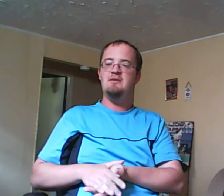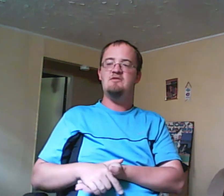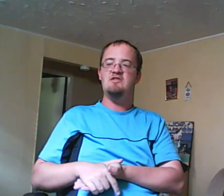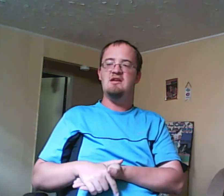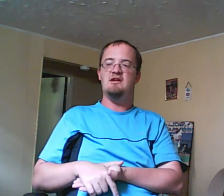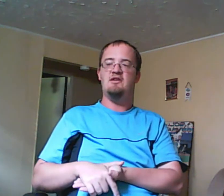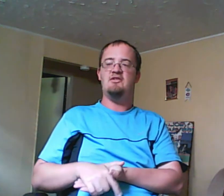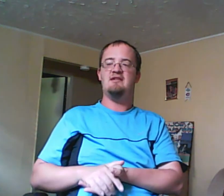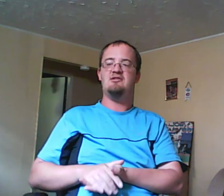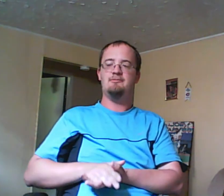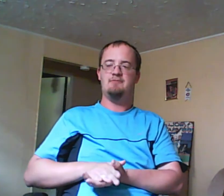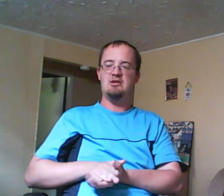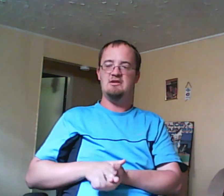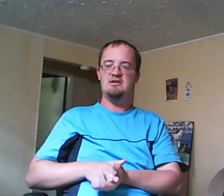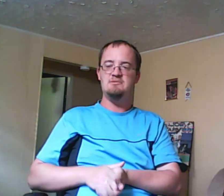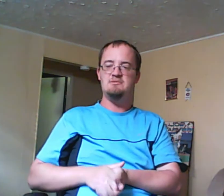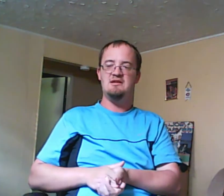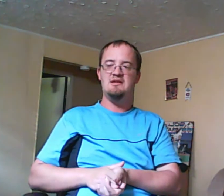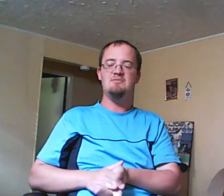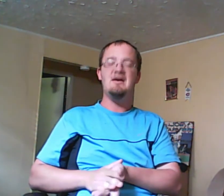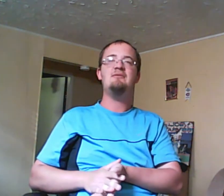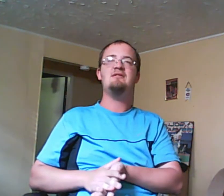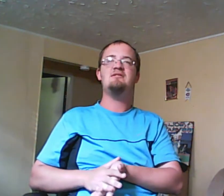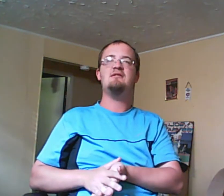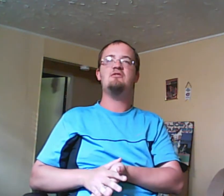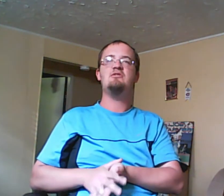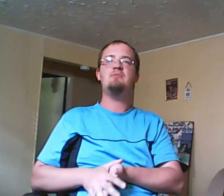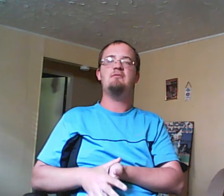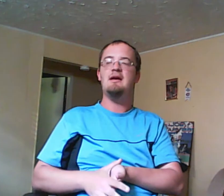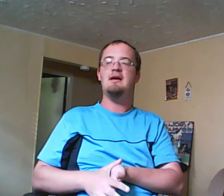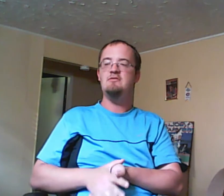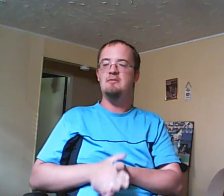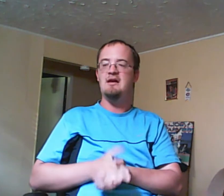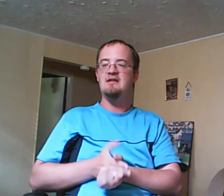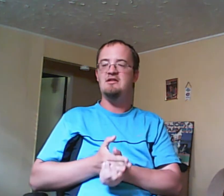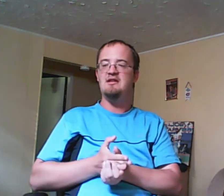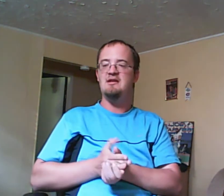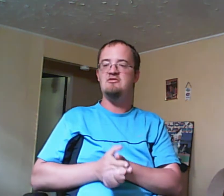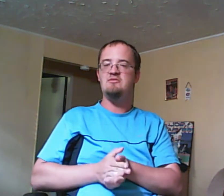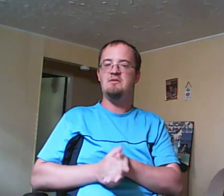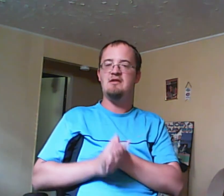with Sake and all that in a relationship. She gets mad when Sake goes to the problem with Maya, even though Maya said that it was just a pure accident.